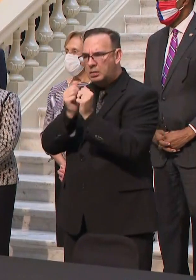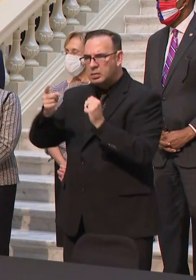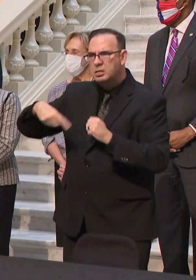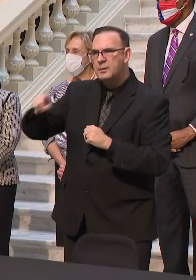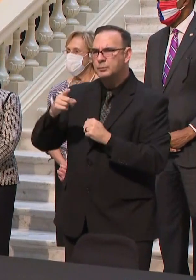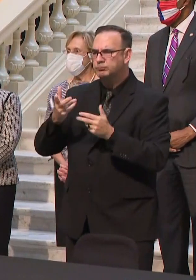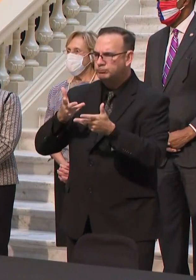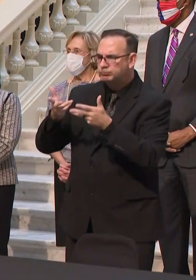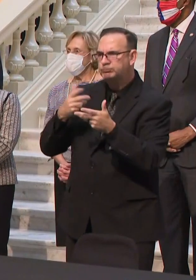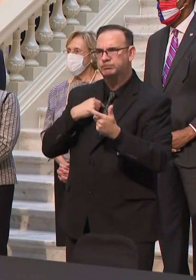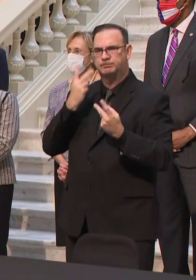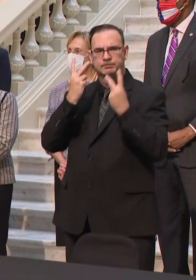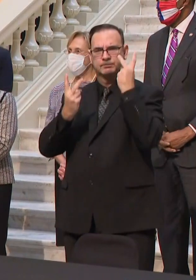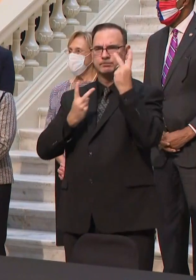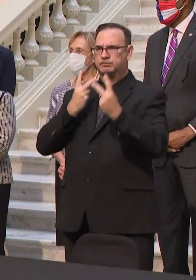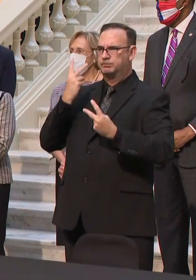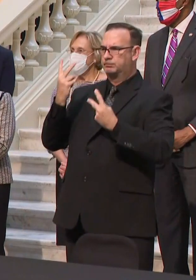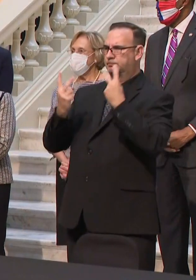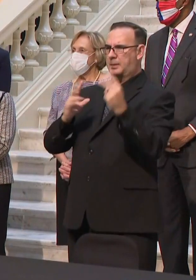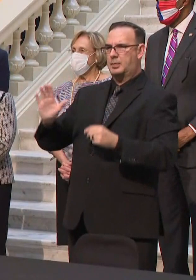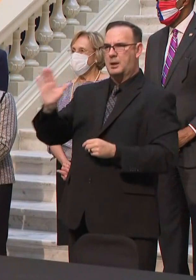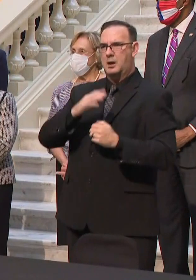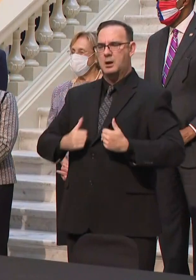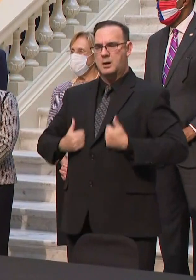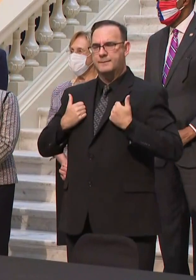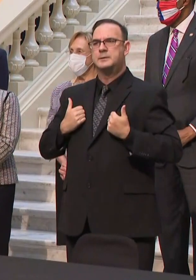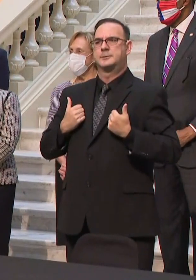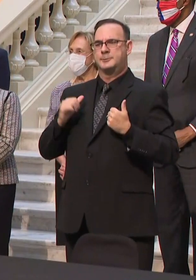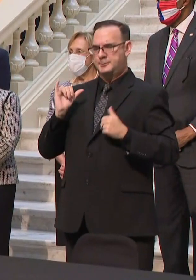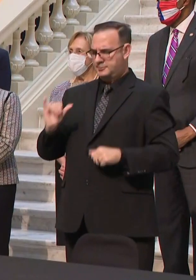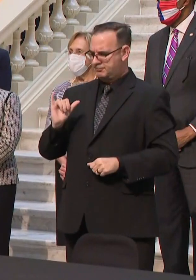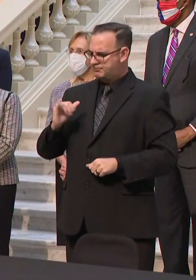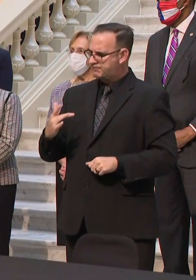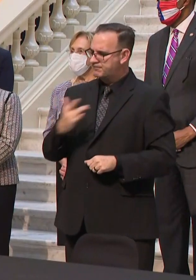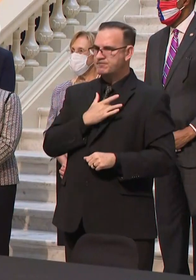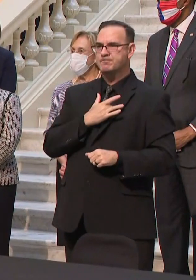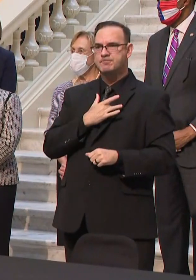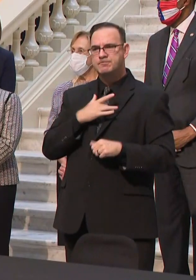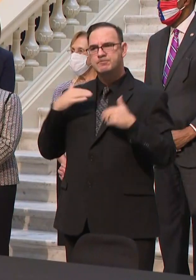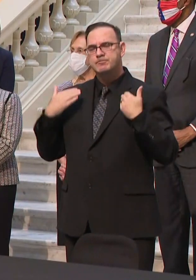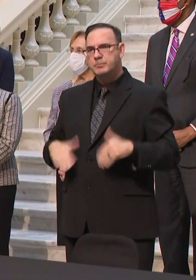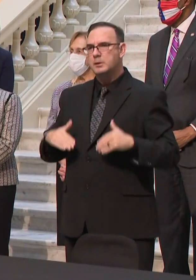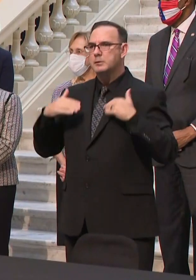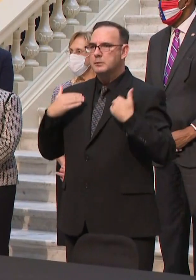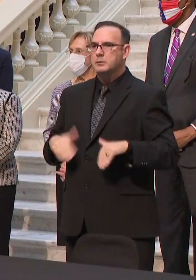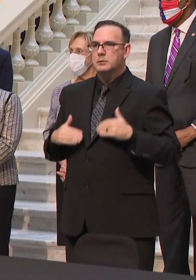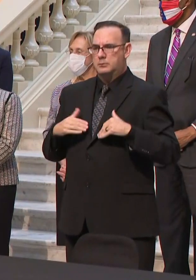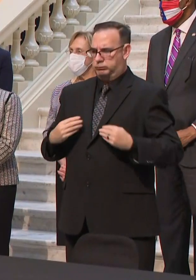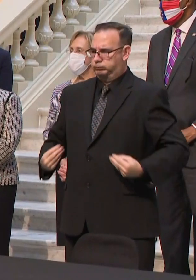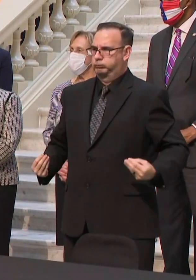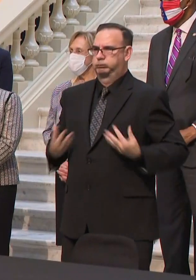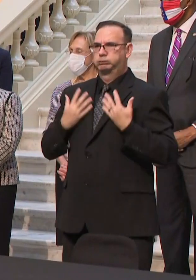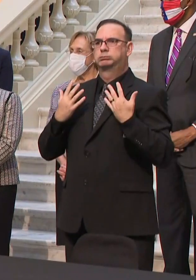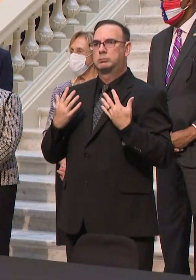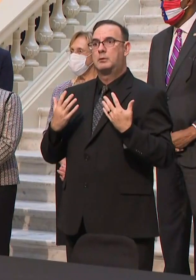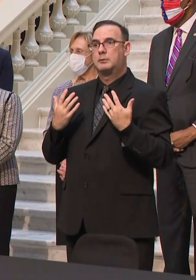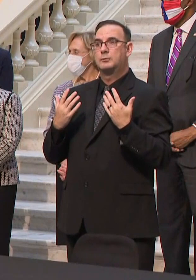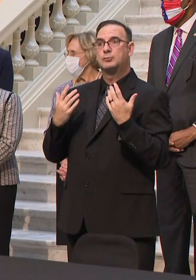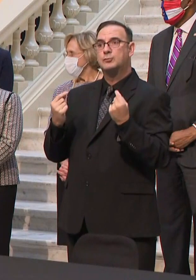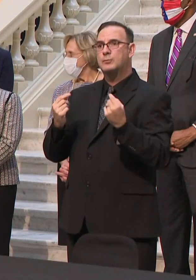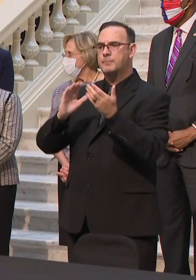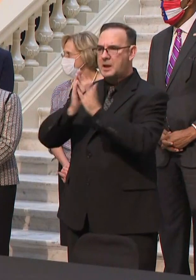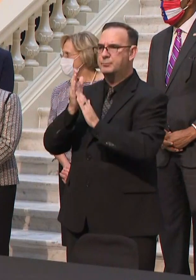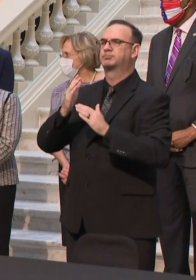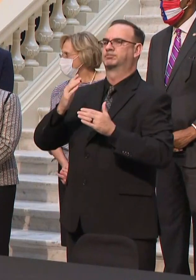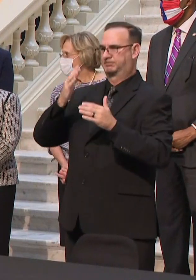in their neck of the woods. It was an eye-opening experience. And frankly, it's what drove me to run for governor. I learned